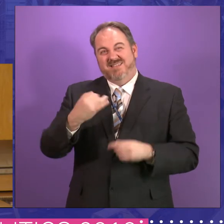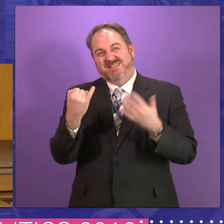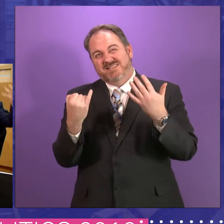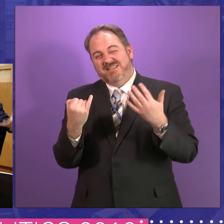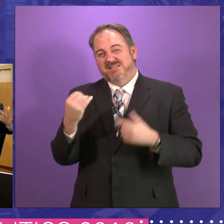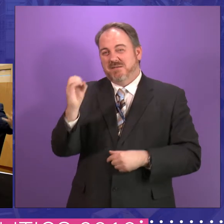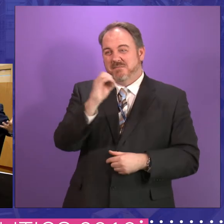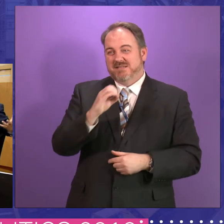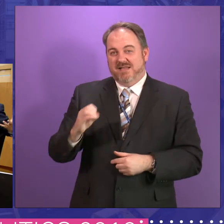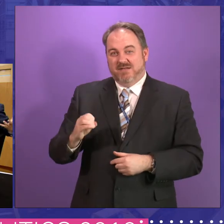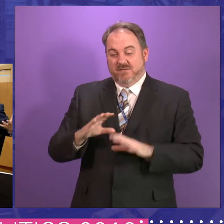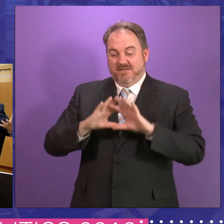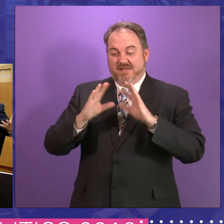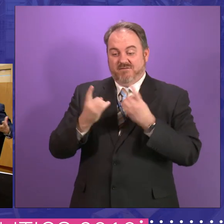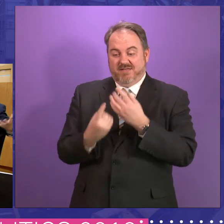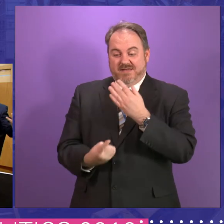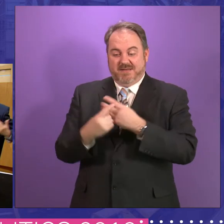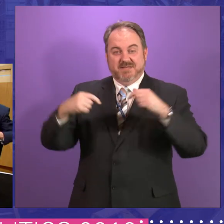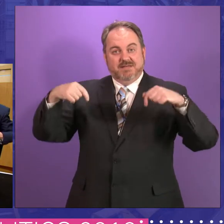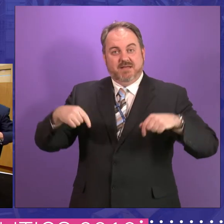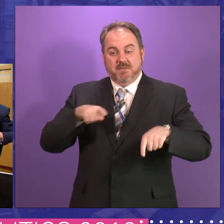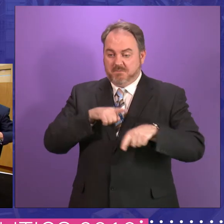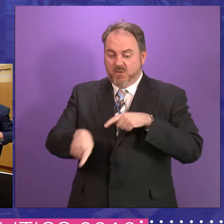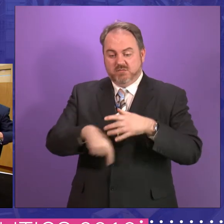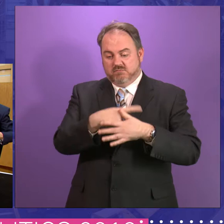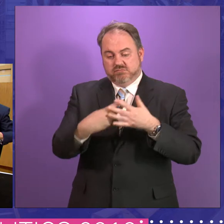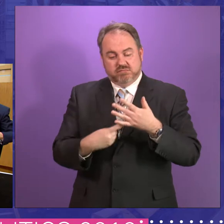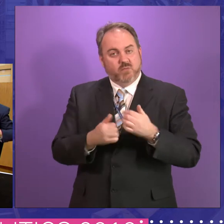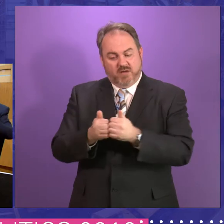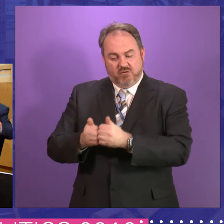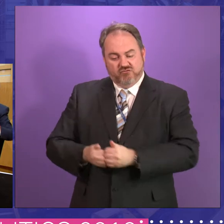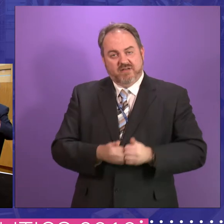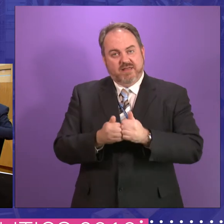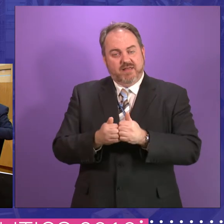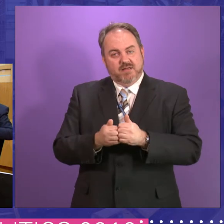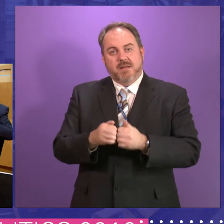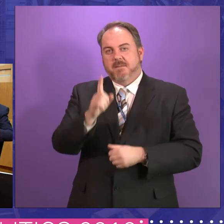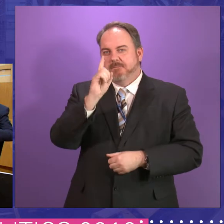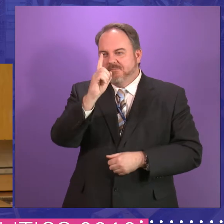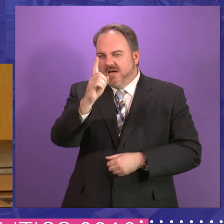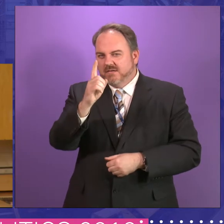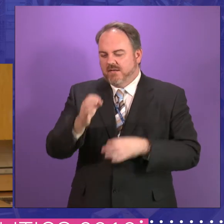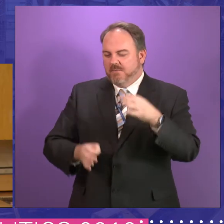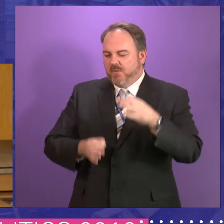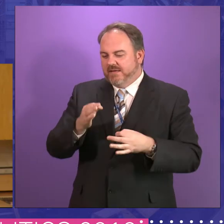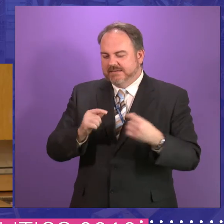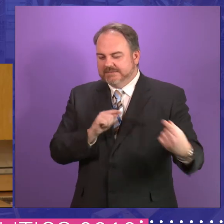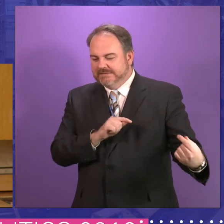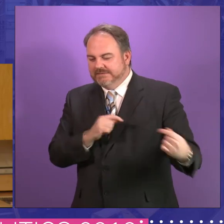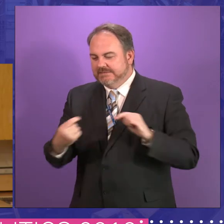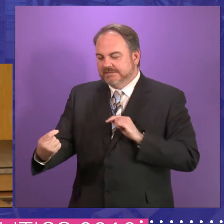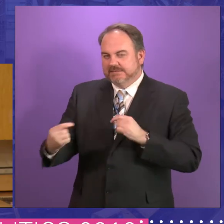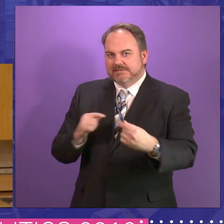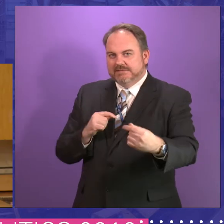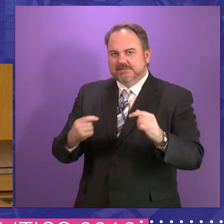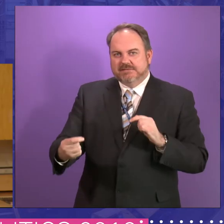% of everything that happens in here, most people agree with. But the politics of tribalism can end up as exploiting the